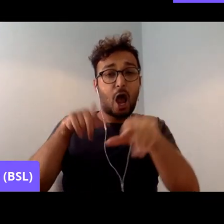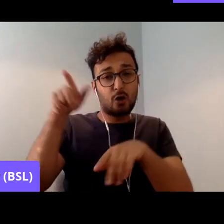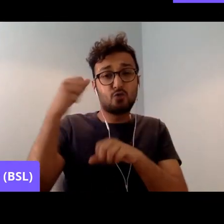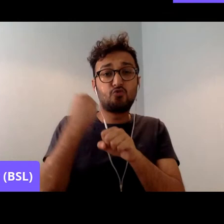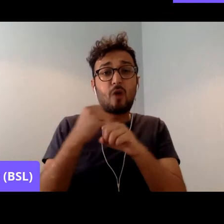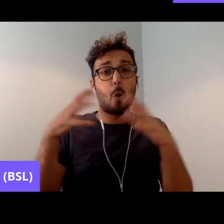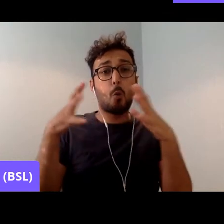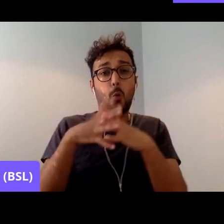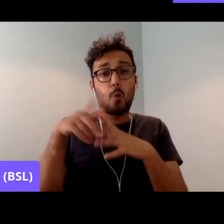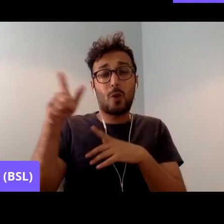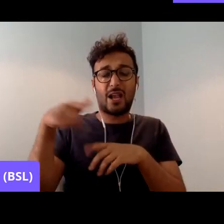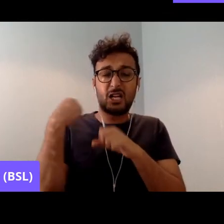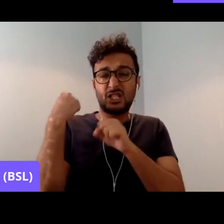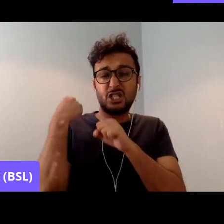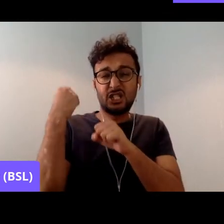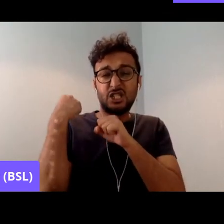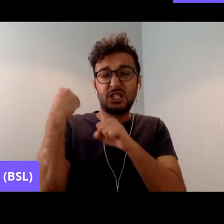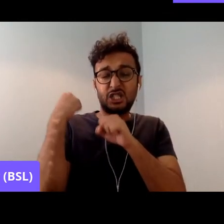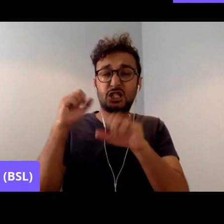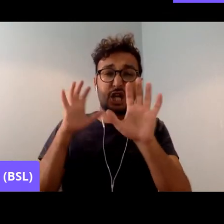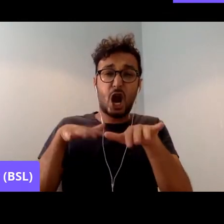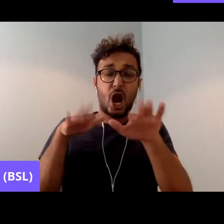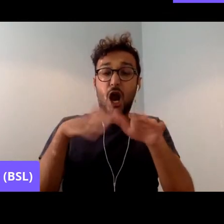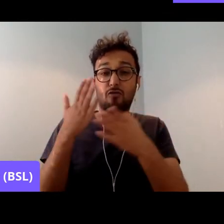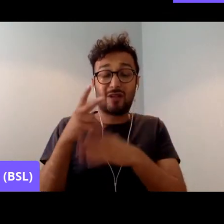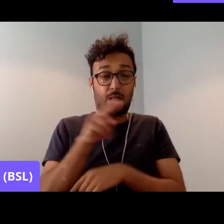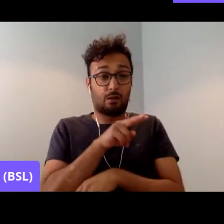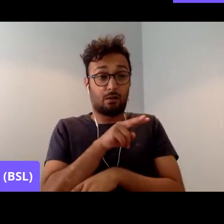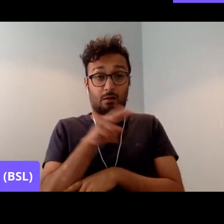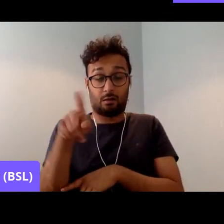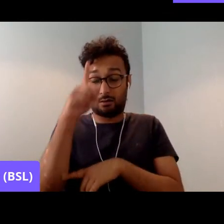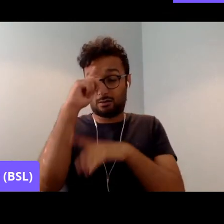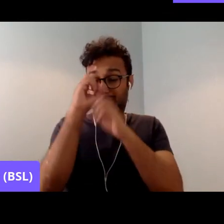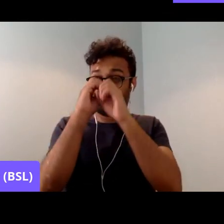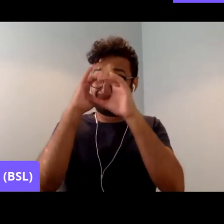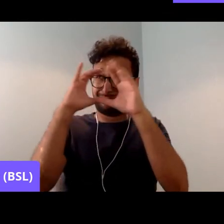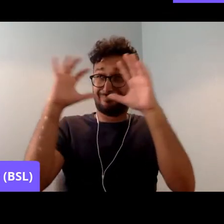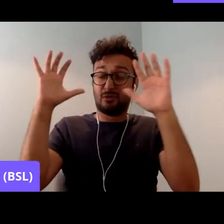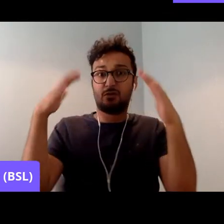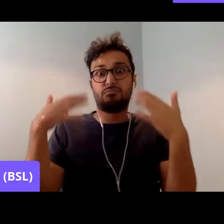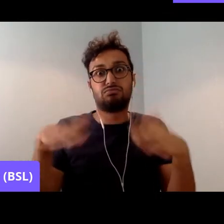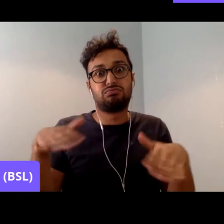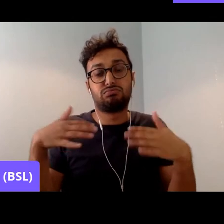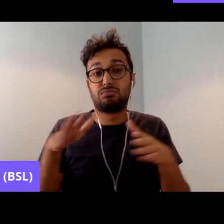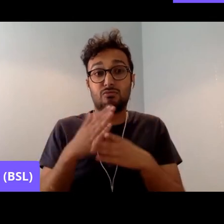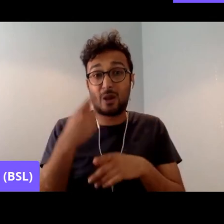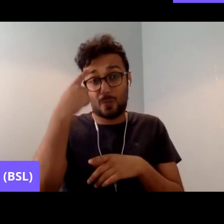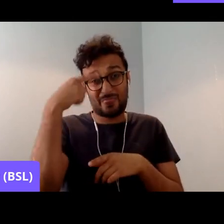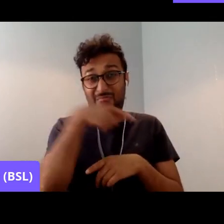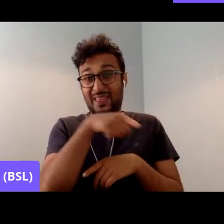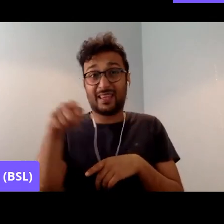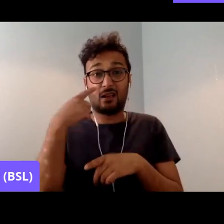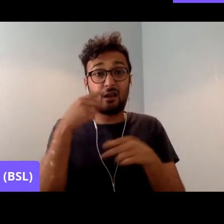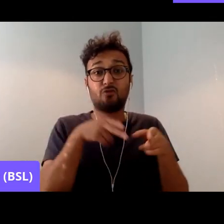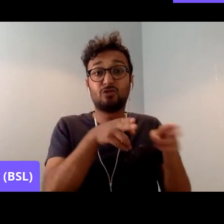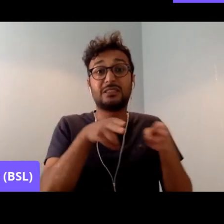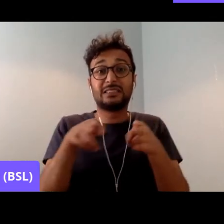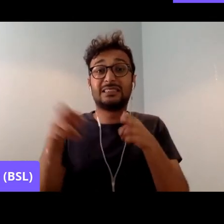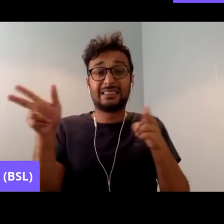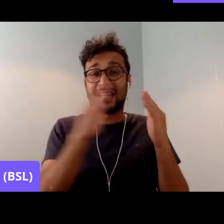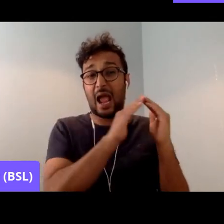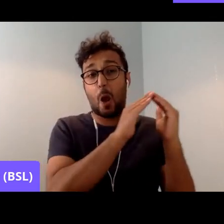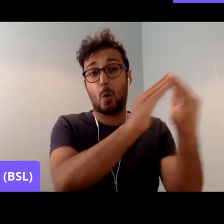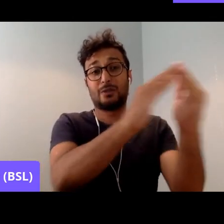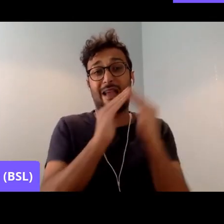The scenes were amazing. I mean, it was a street of ordinary terrorist houses, but there was this mass picket with